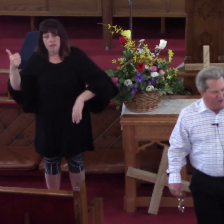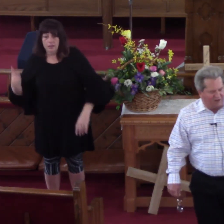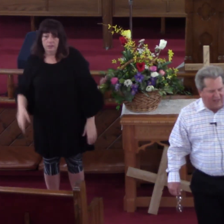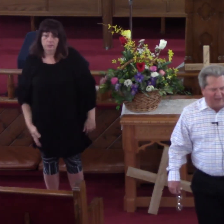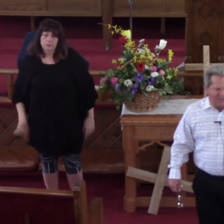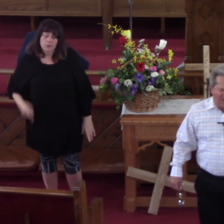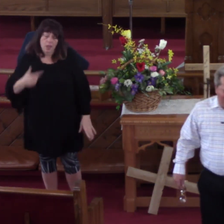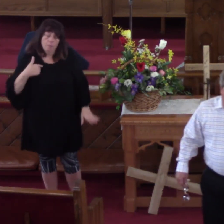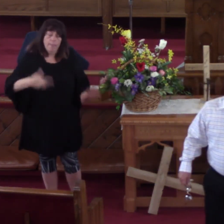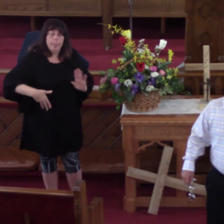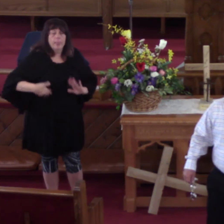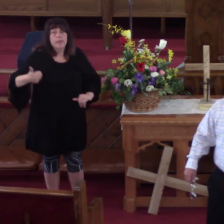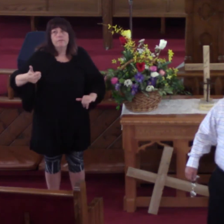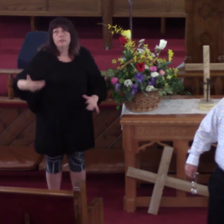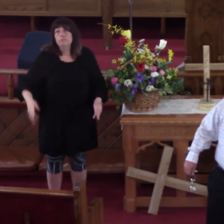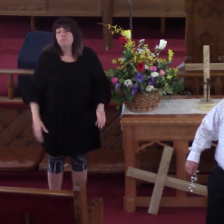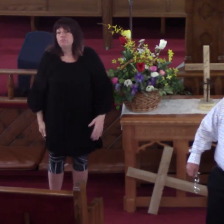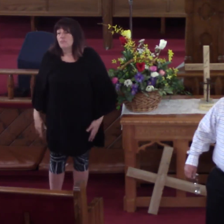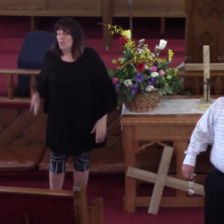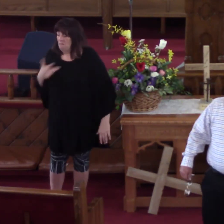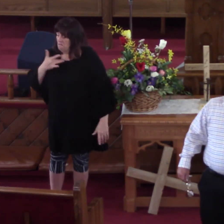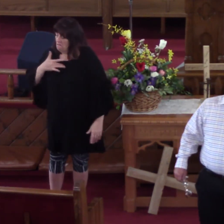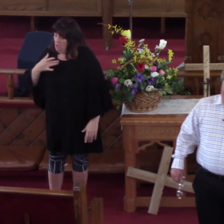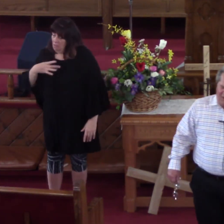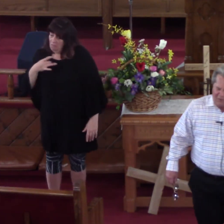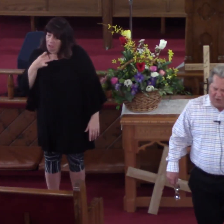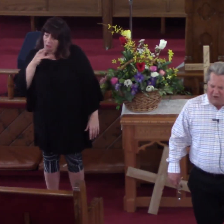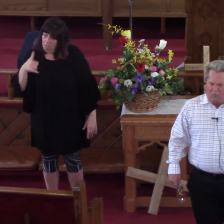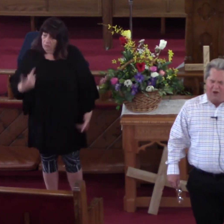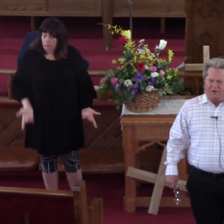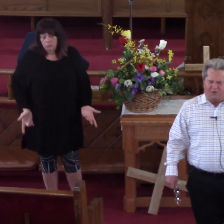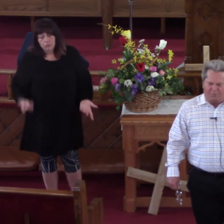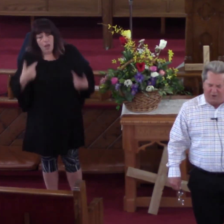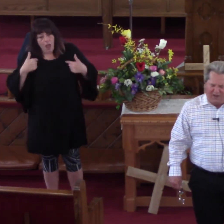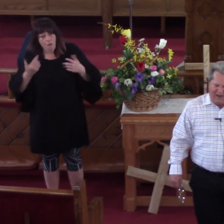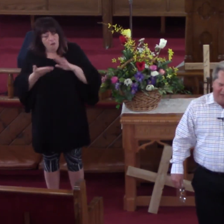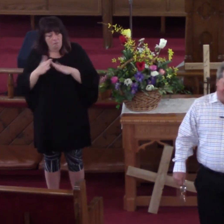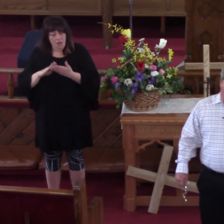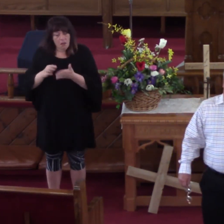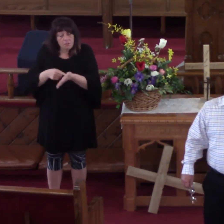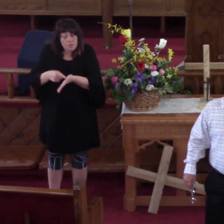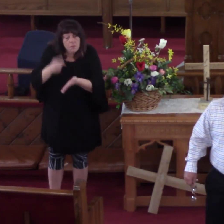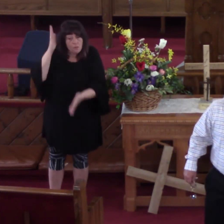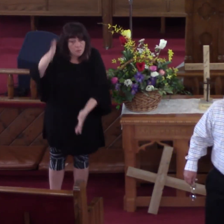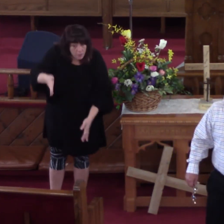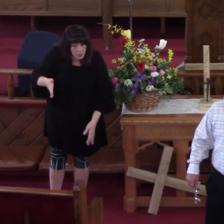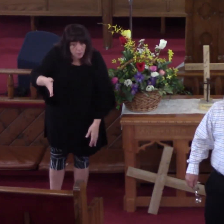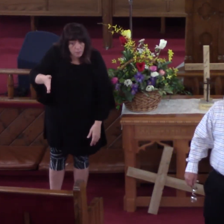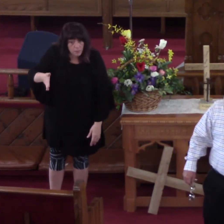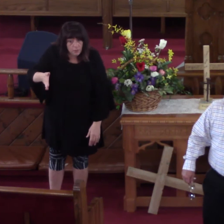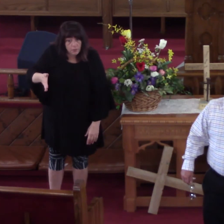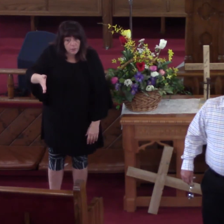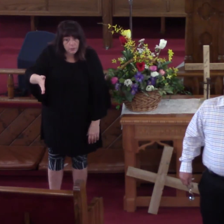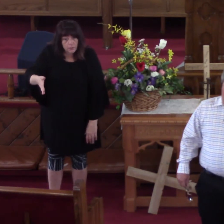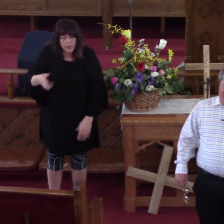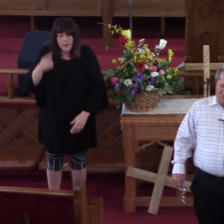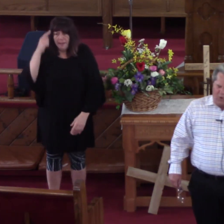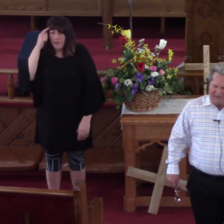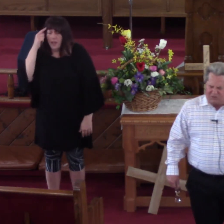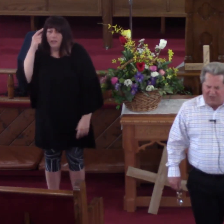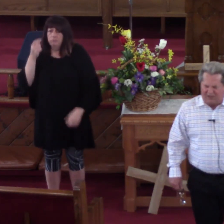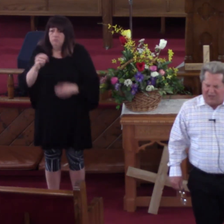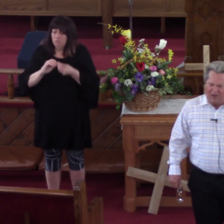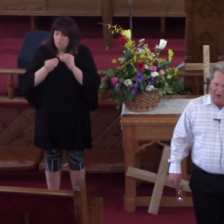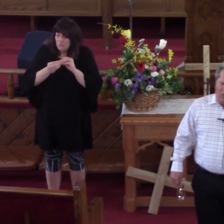Sure He Felt Like That He Couldn't Be What He Thought He Wanted To Be And I Thought Of The Number Of Folk That